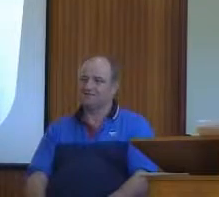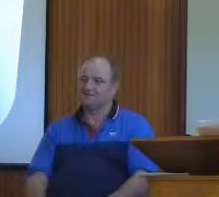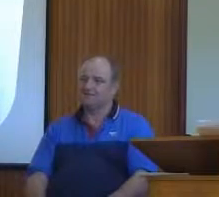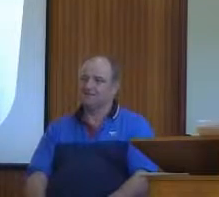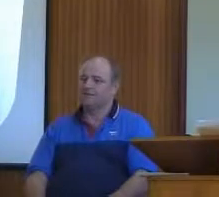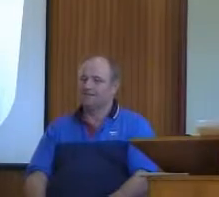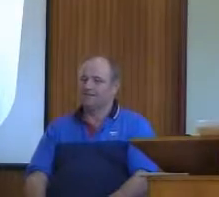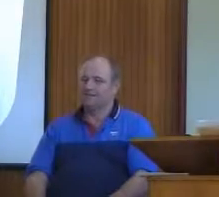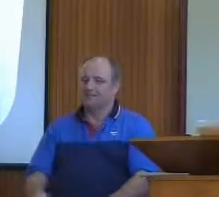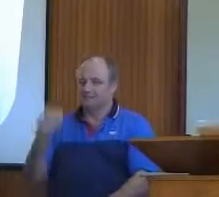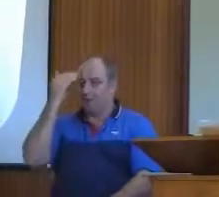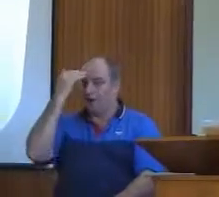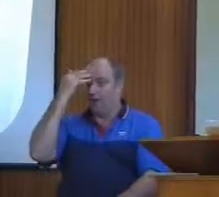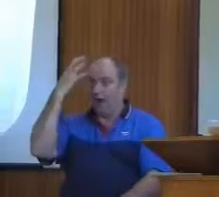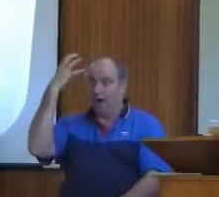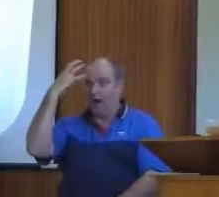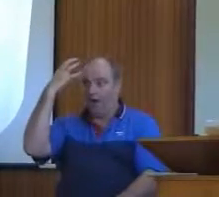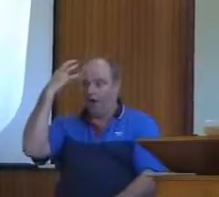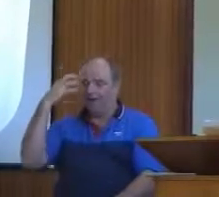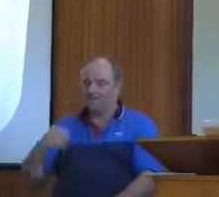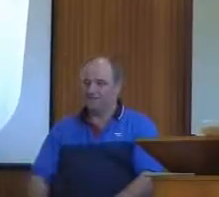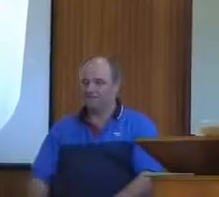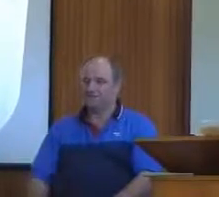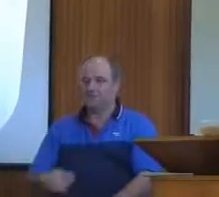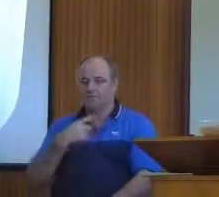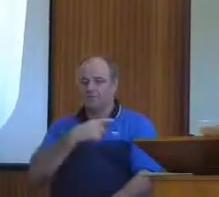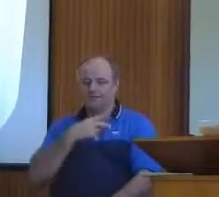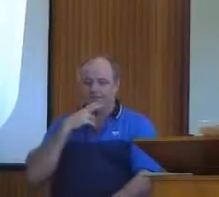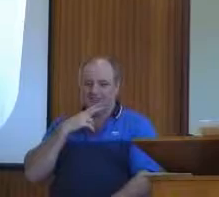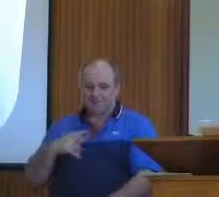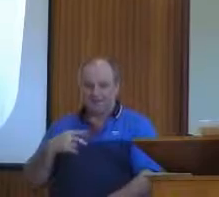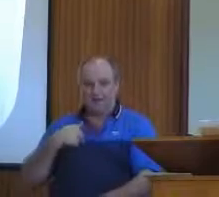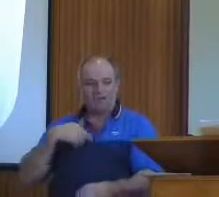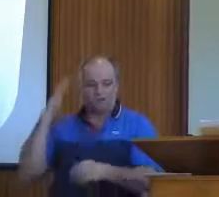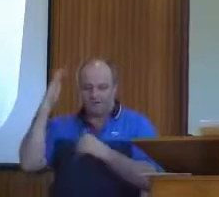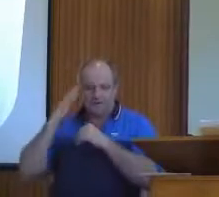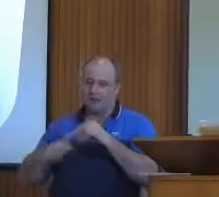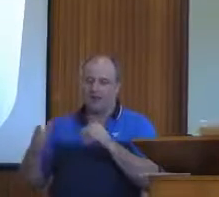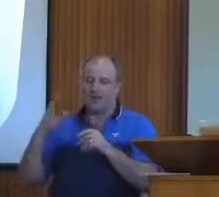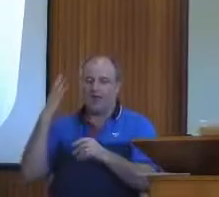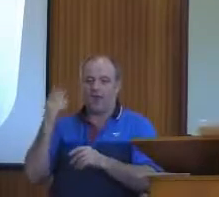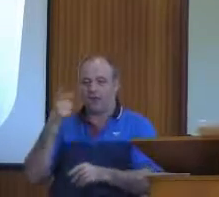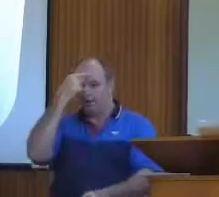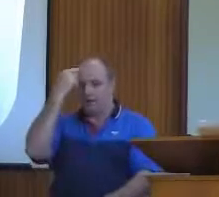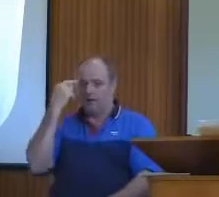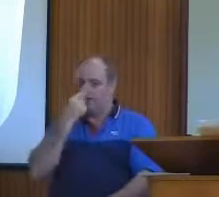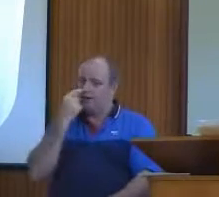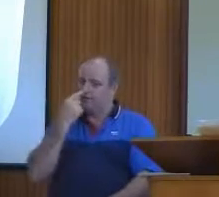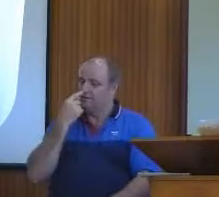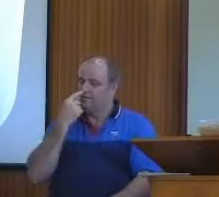I've never had any doubts from that moment on. Because, I'm going ahead a bit now. But when you